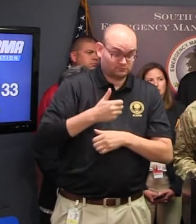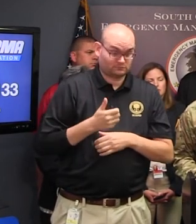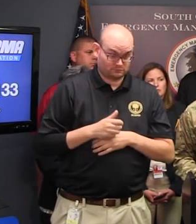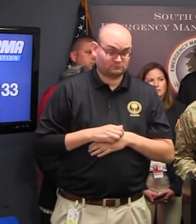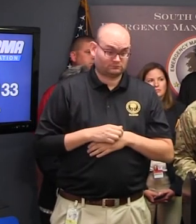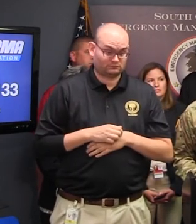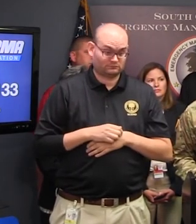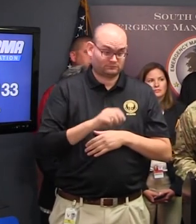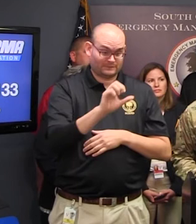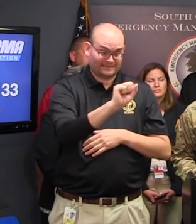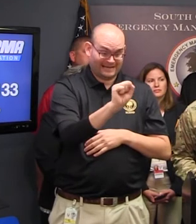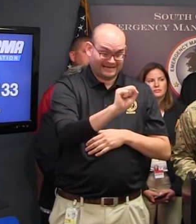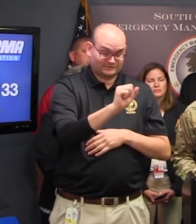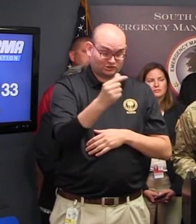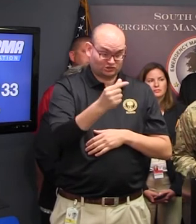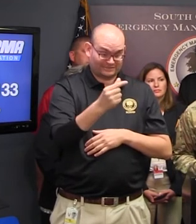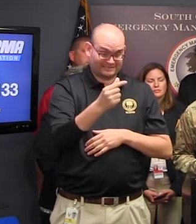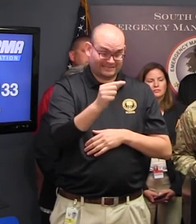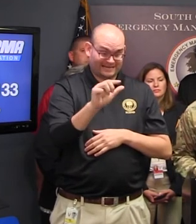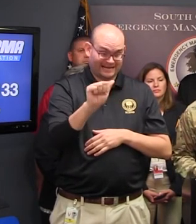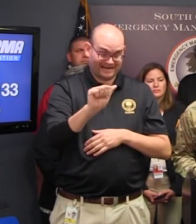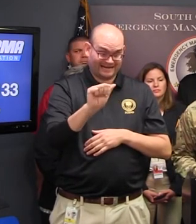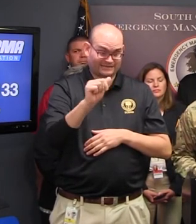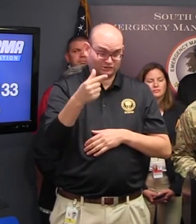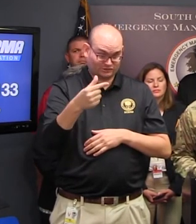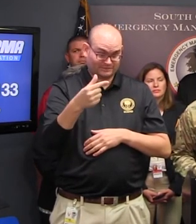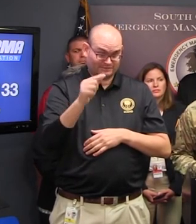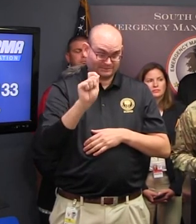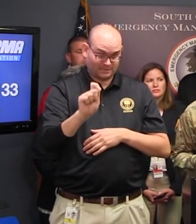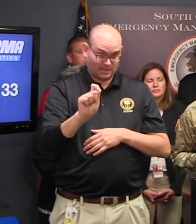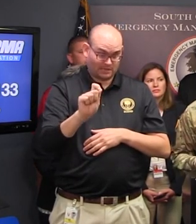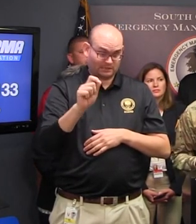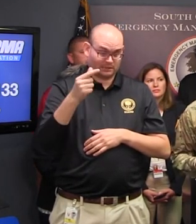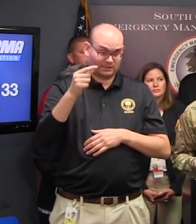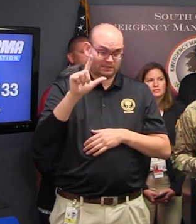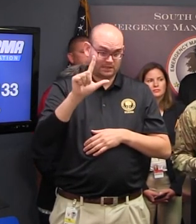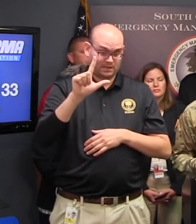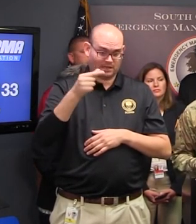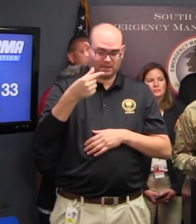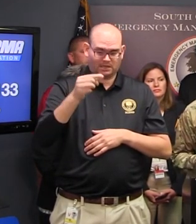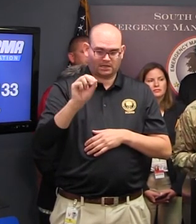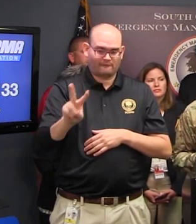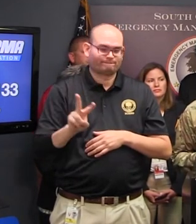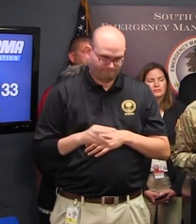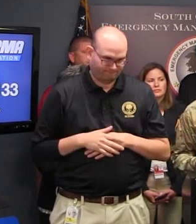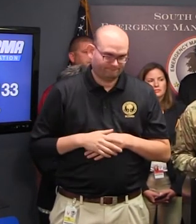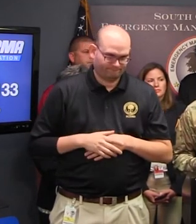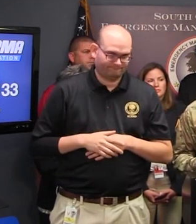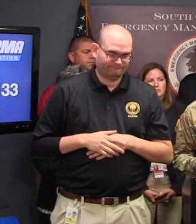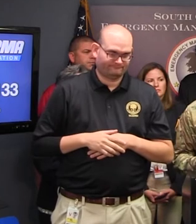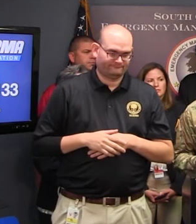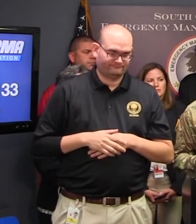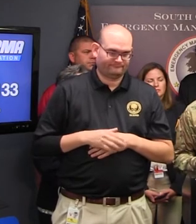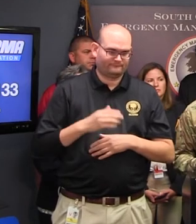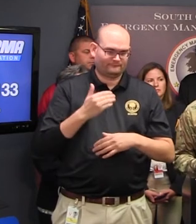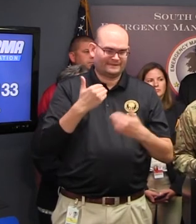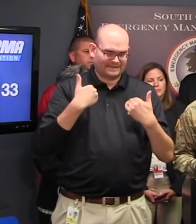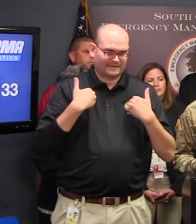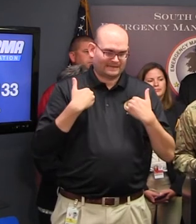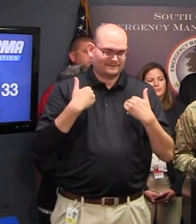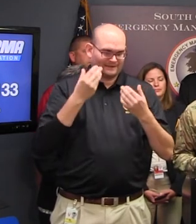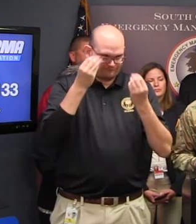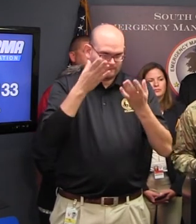.gov There's a form on that website that you can fill out that will capture all that information Or you can email it to